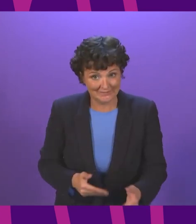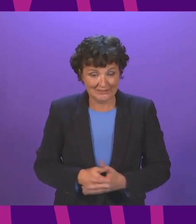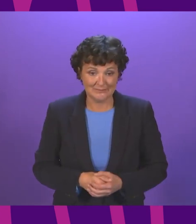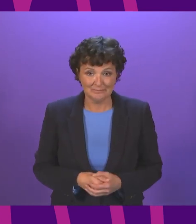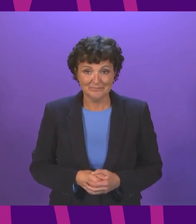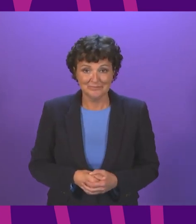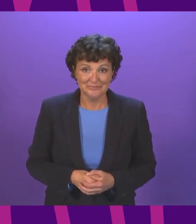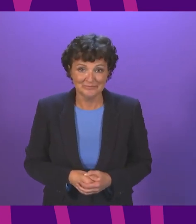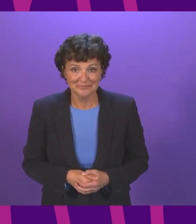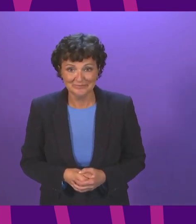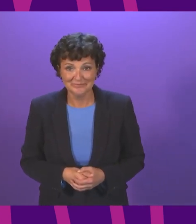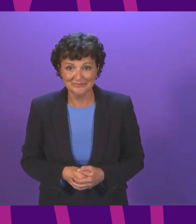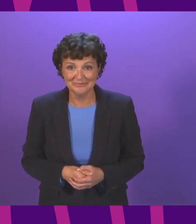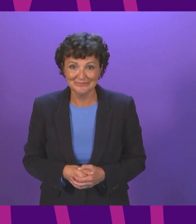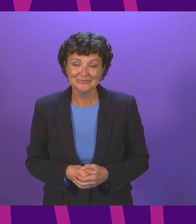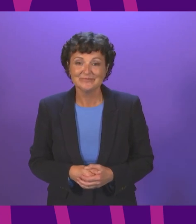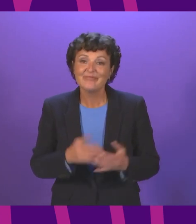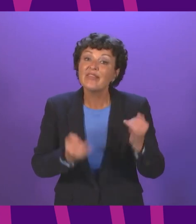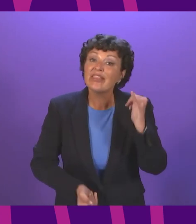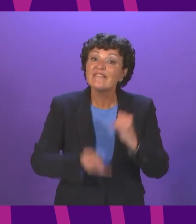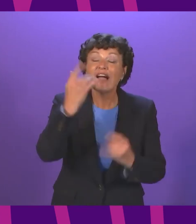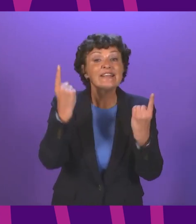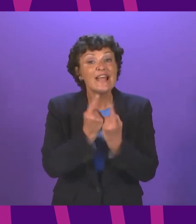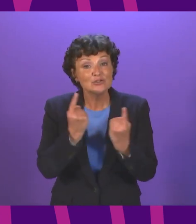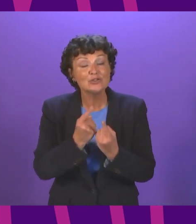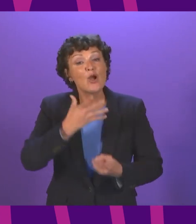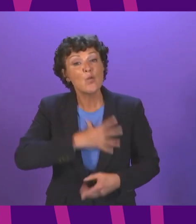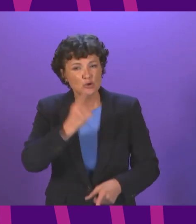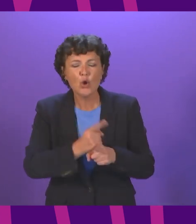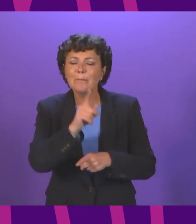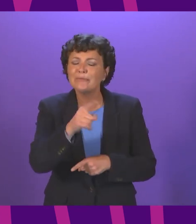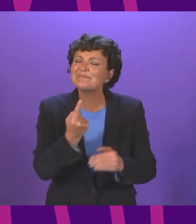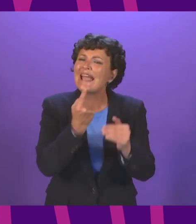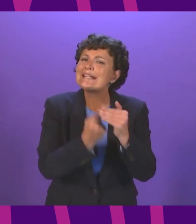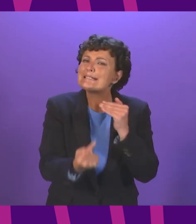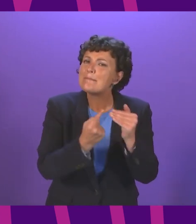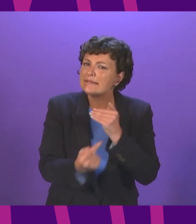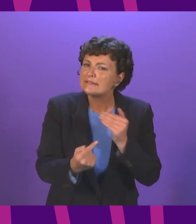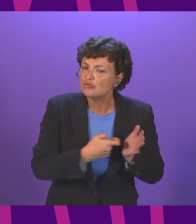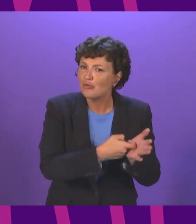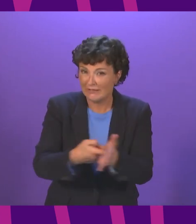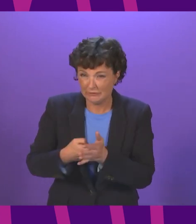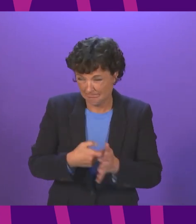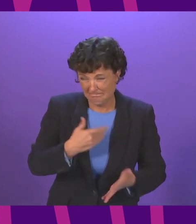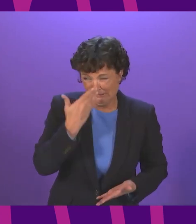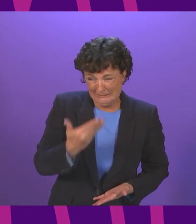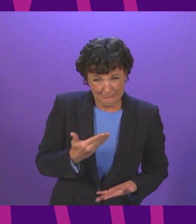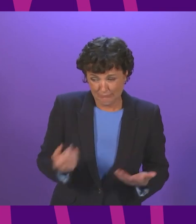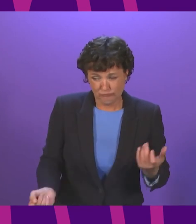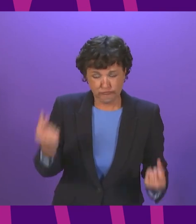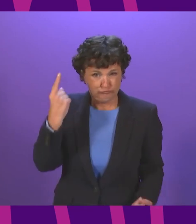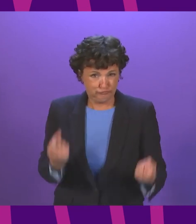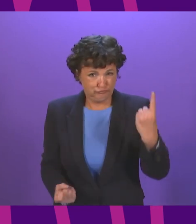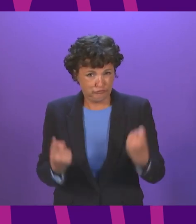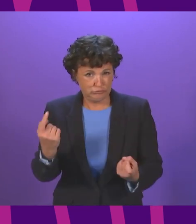I want to talk about is the question of the independence referendum that has dominated a number of contributions from